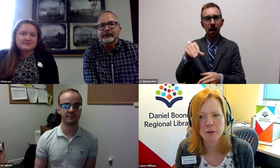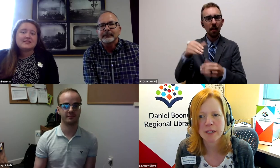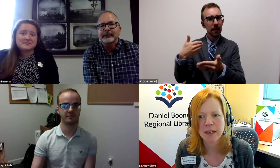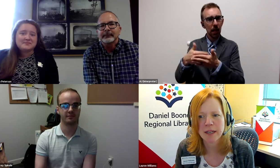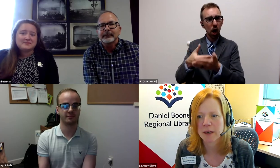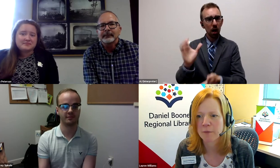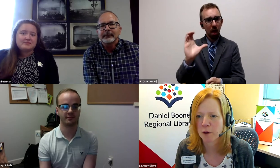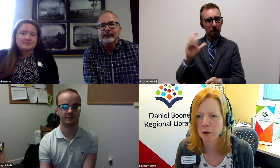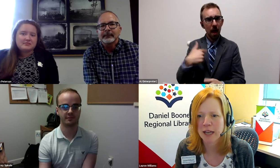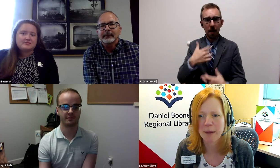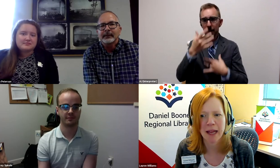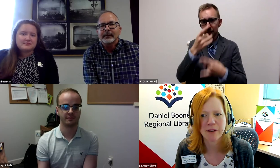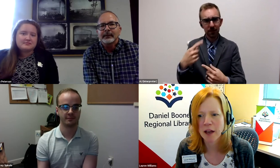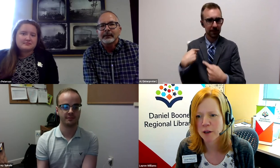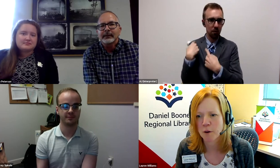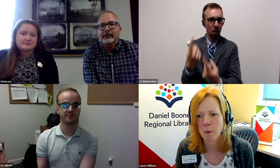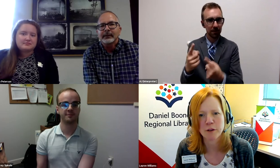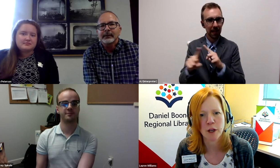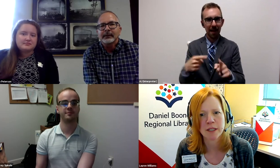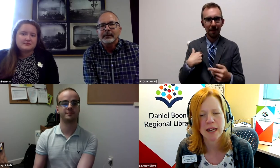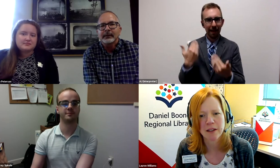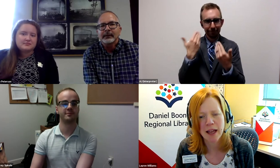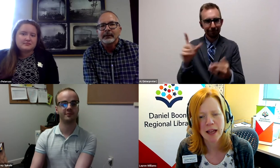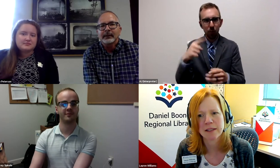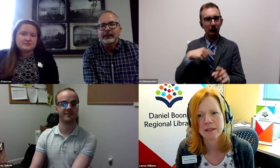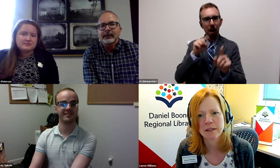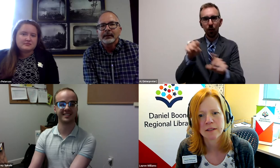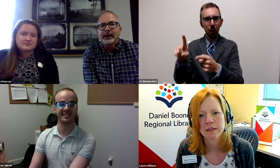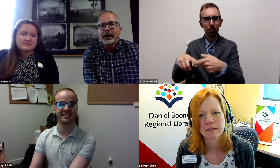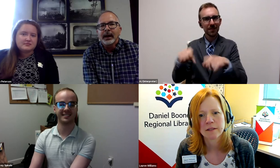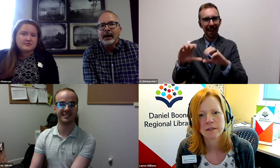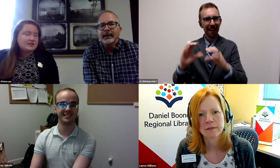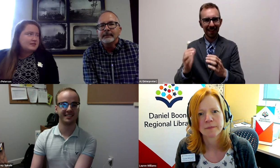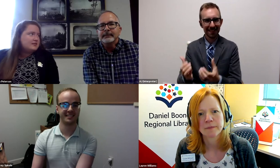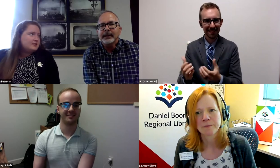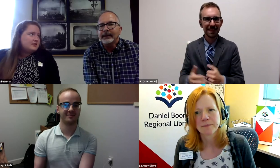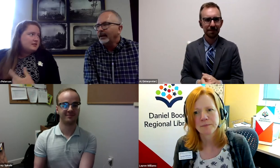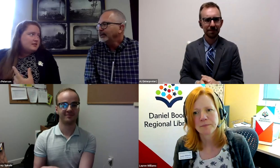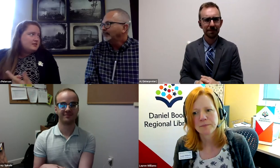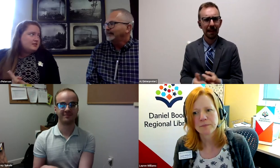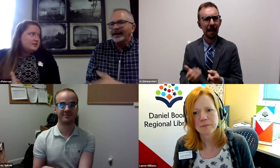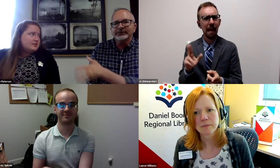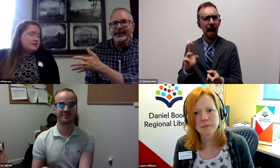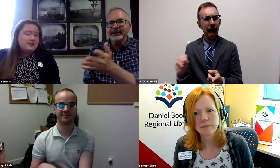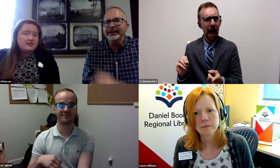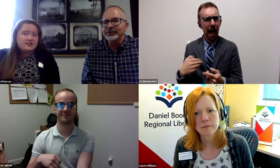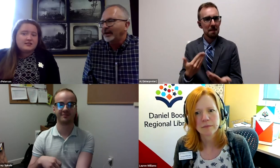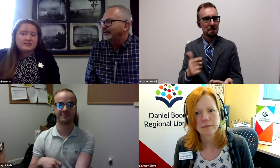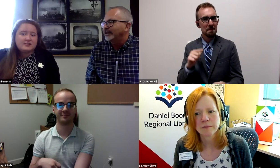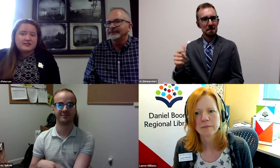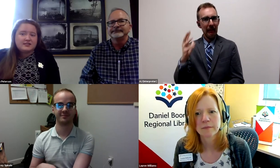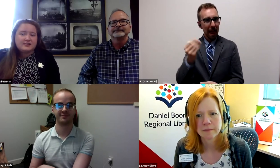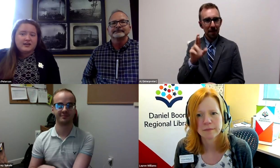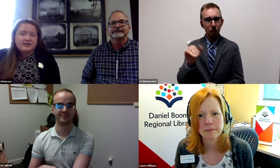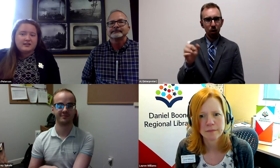I've been interested in it for a long time, but have not known where to go to take classes. I don't know. I might pass to Emily or